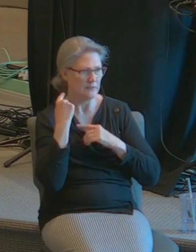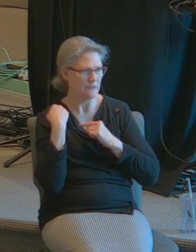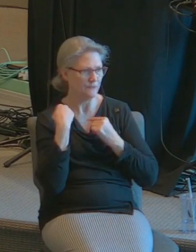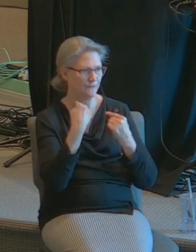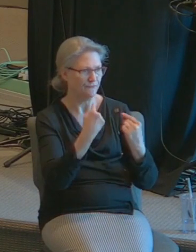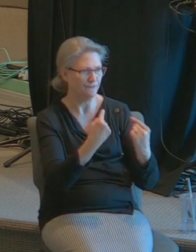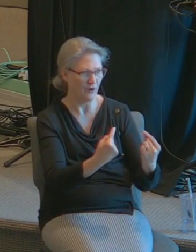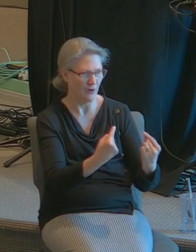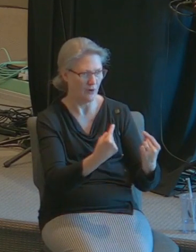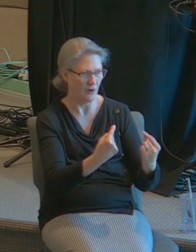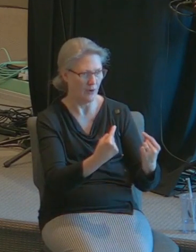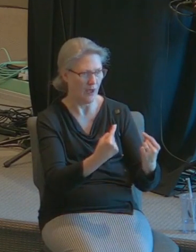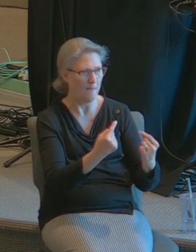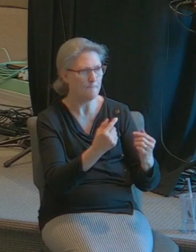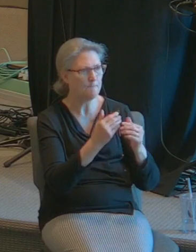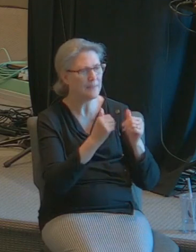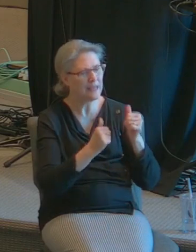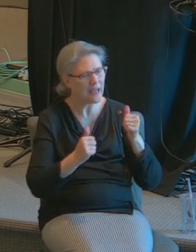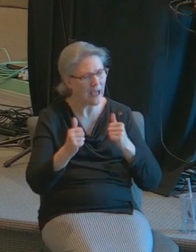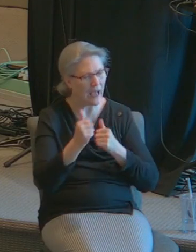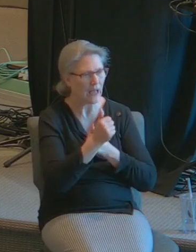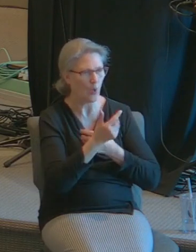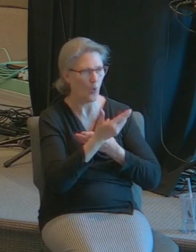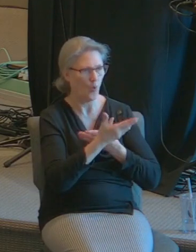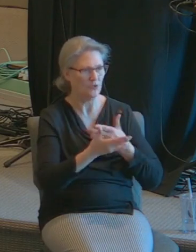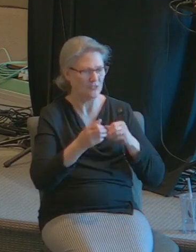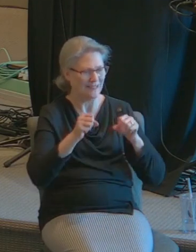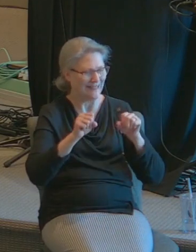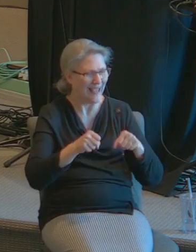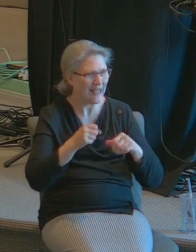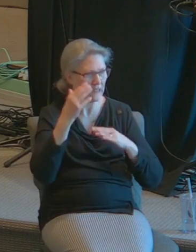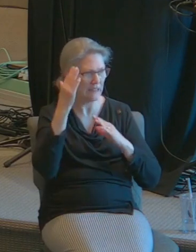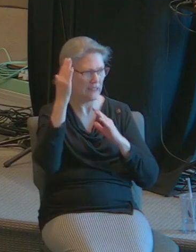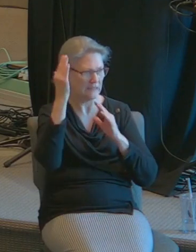and that's what he does with each of us